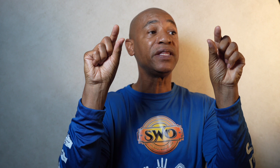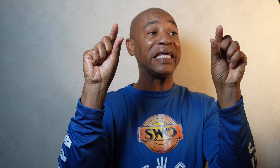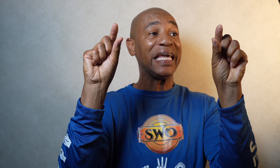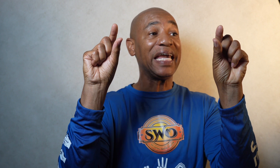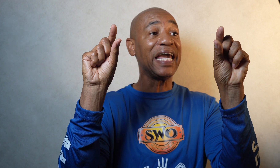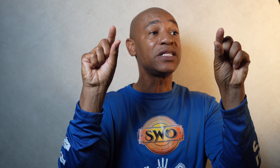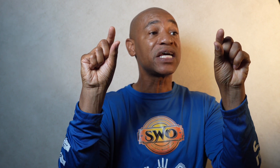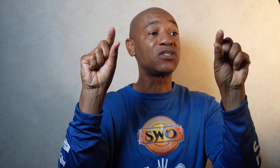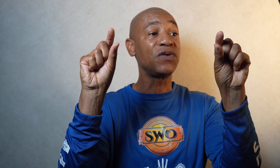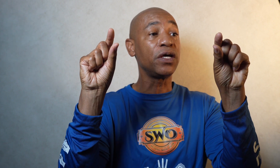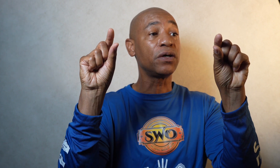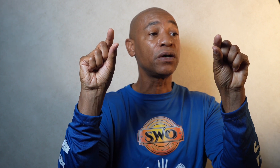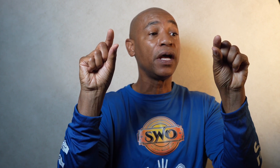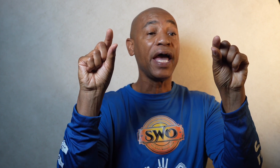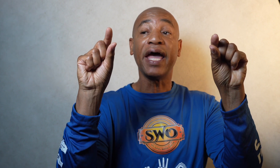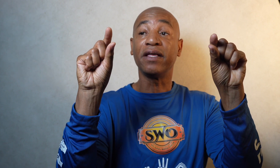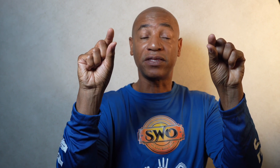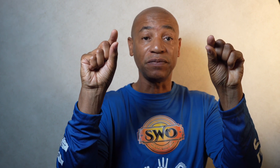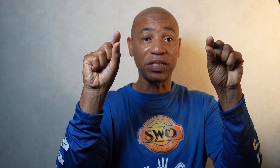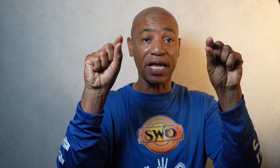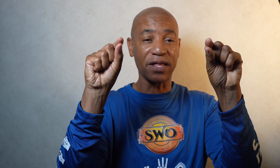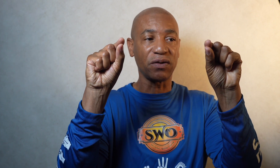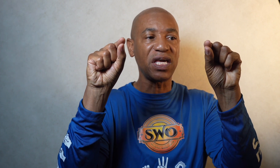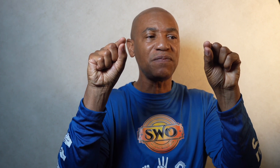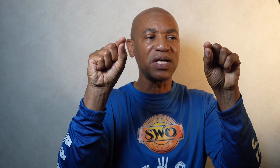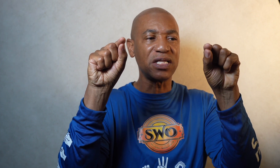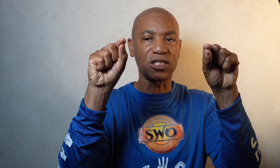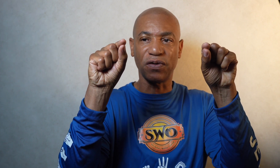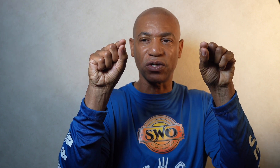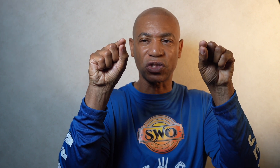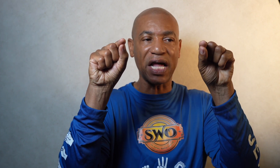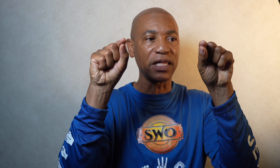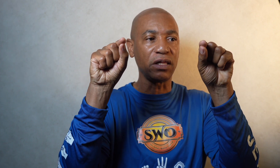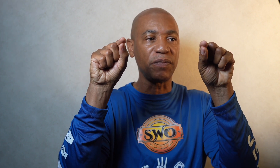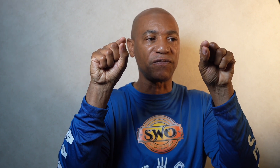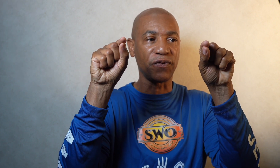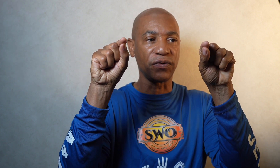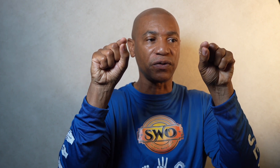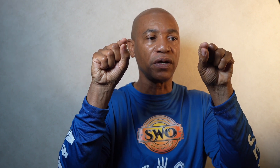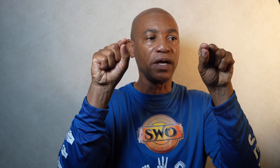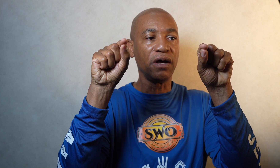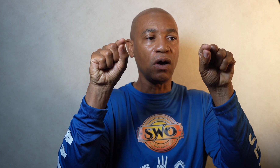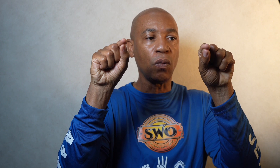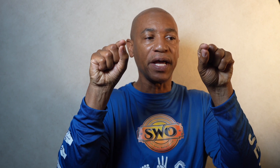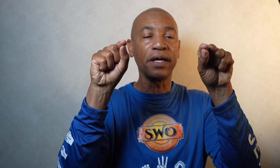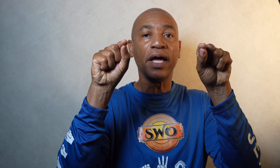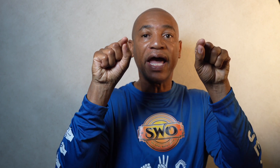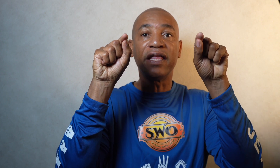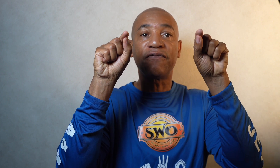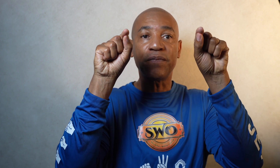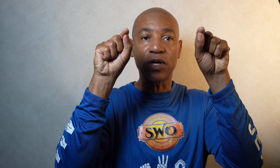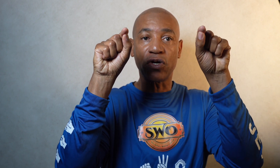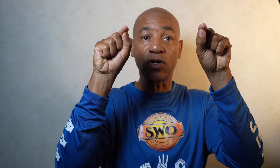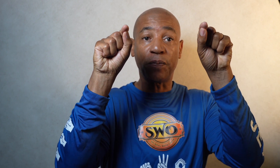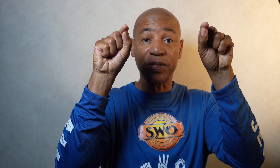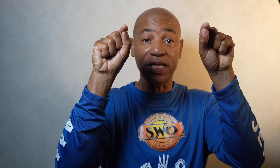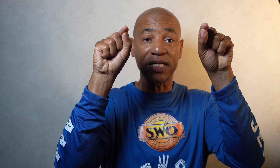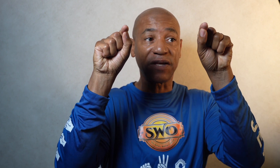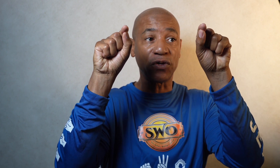the index finger and the thumb together. Keep the index finger slightly a little bit further away. And then from here you're going to pretend as if